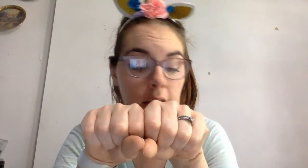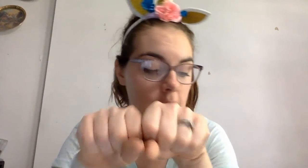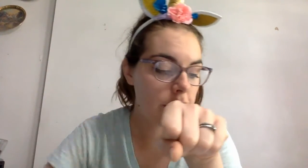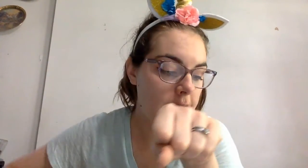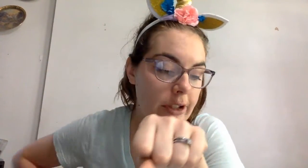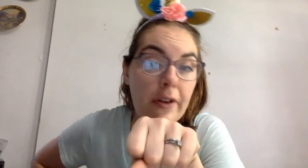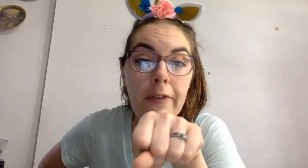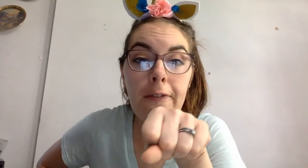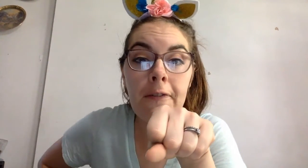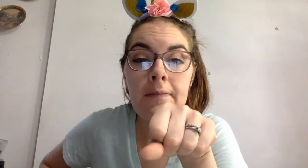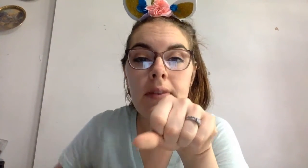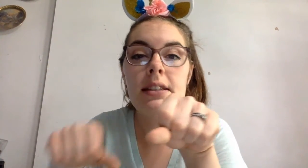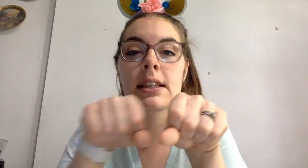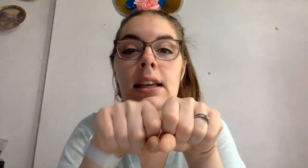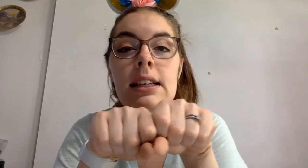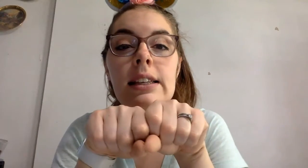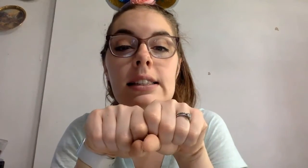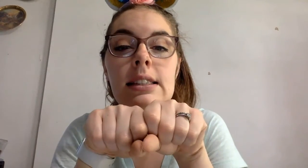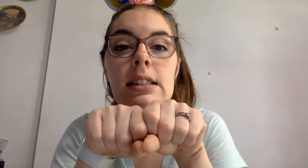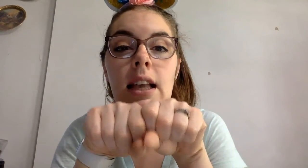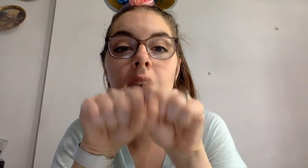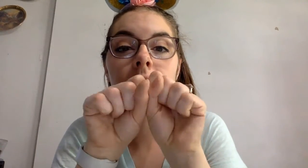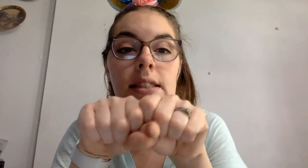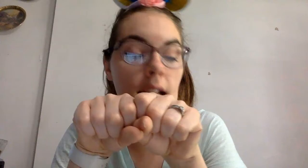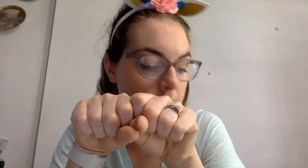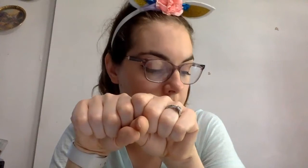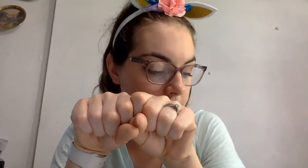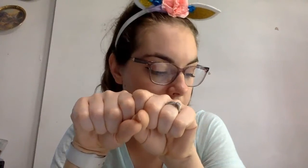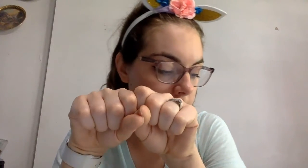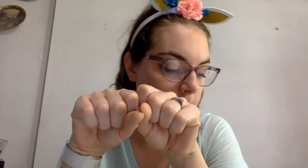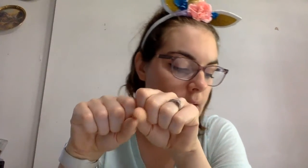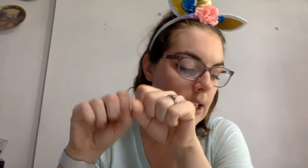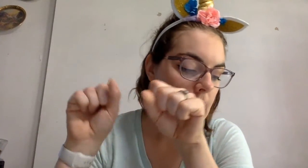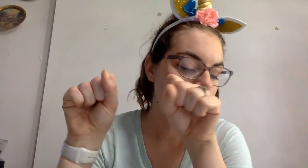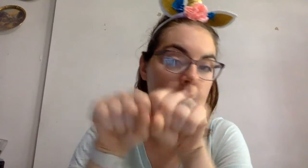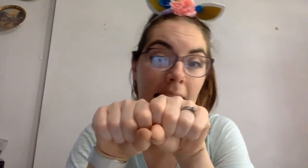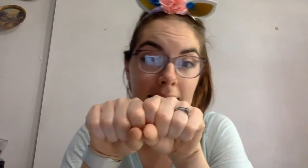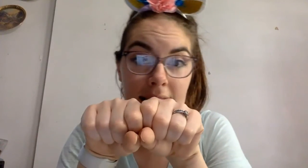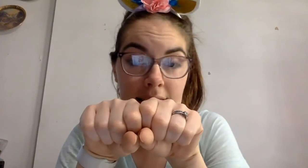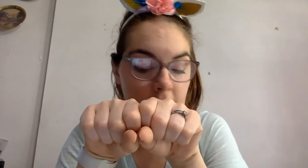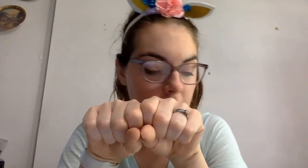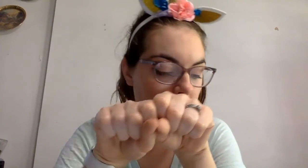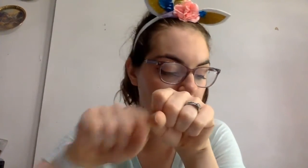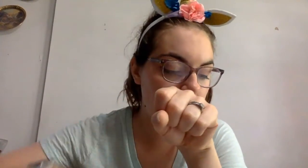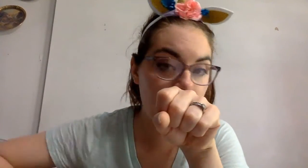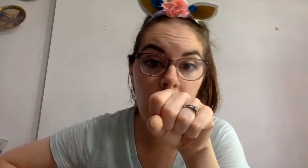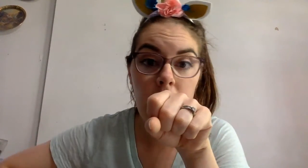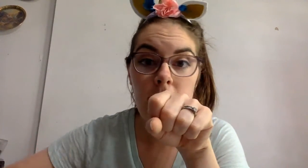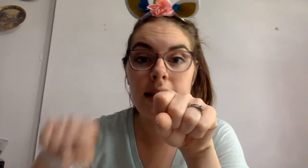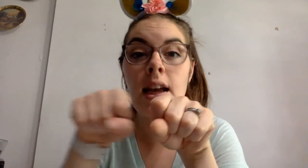Change f-t-s. Sun. Deck. Change d-t